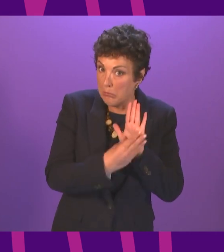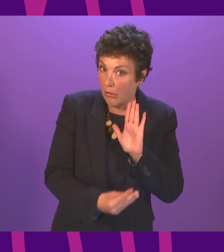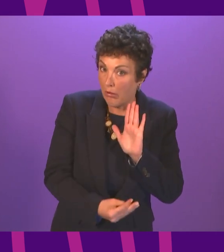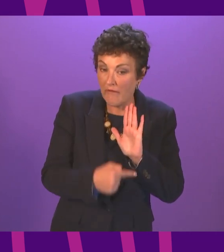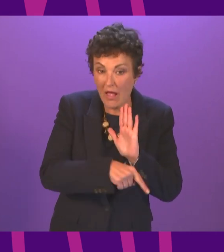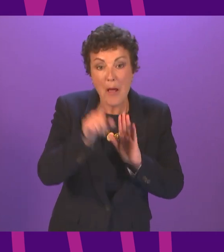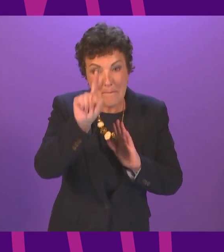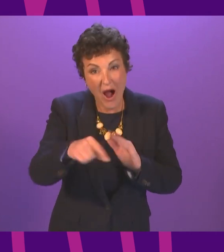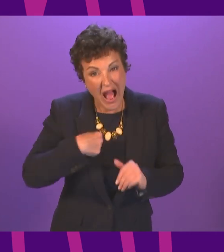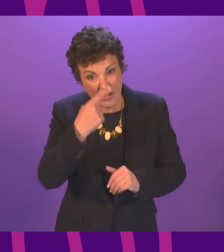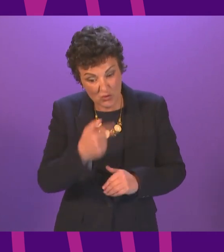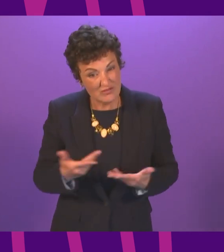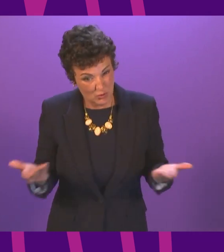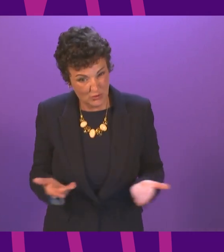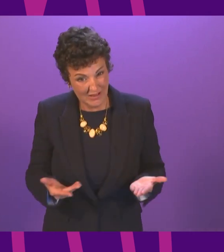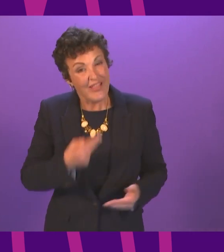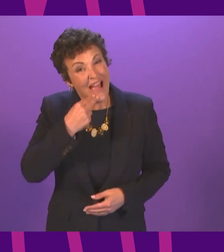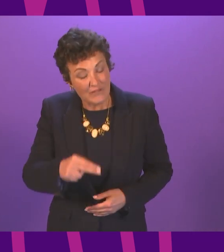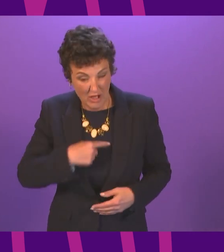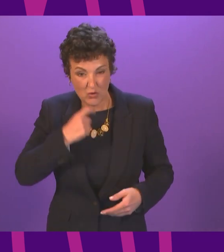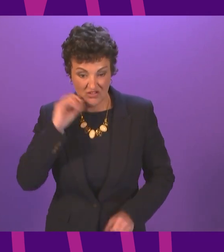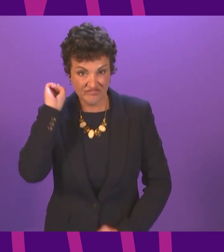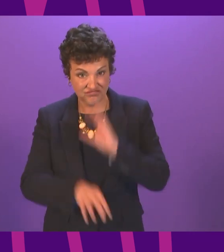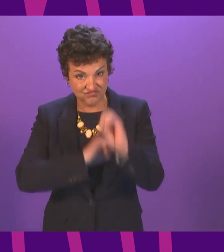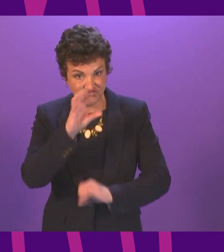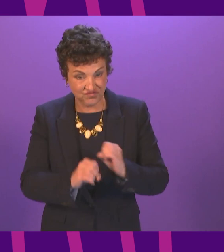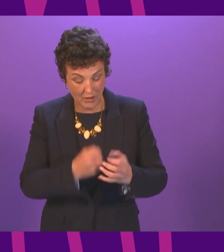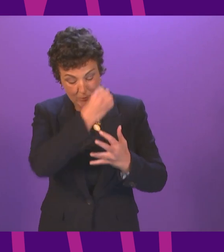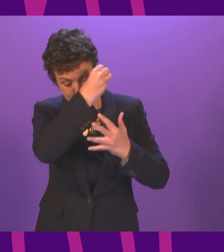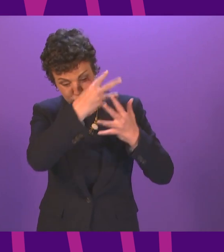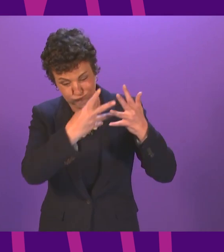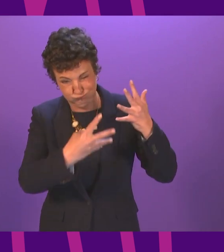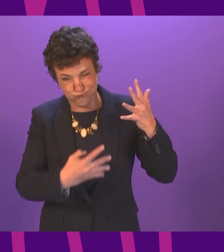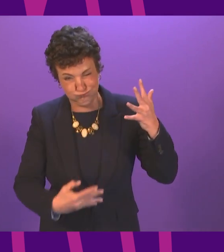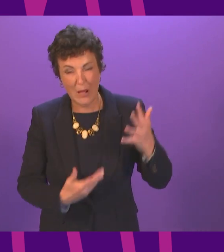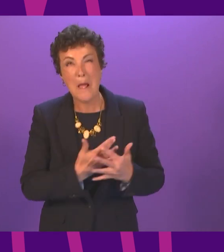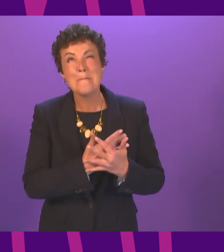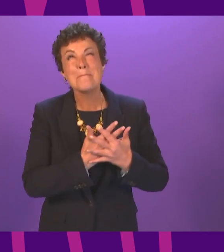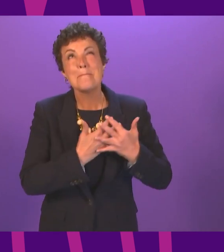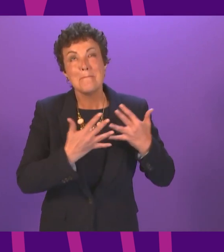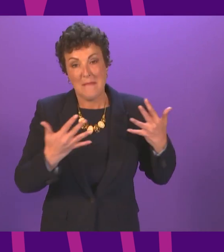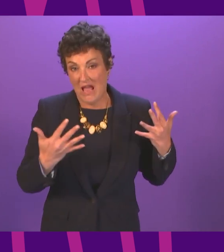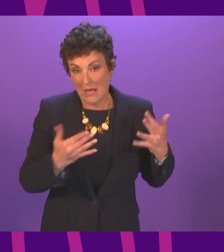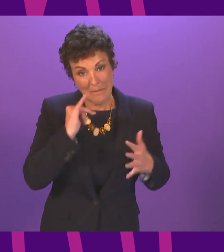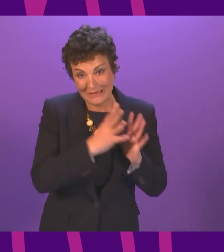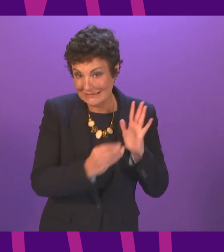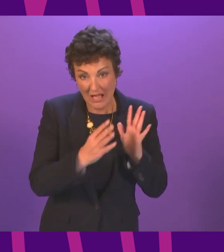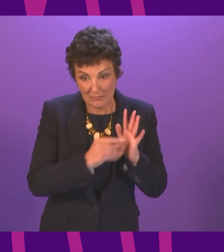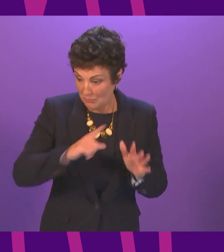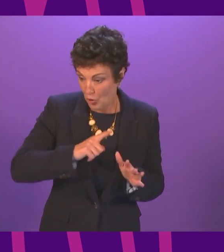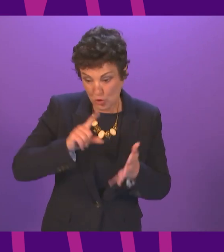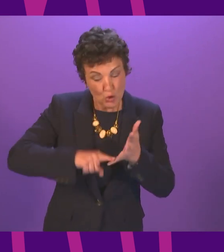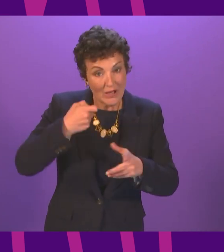the rest of the afternoon giving Mr Kerr a litany of examples where it is not the case, where we do not get enough substantive engagement with the UK